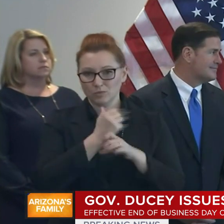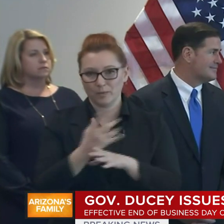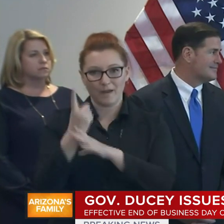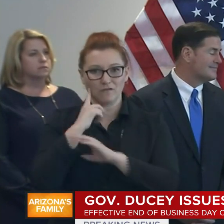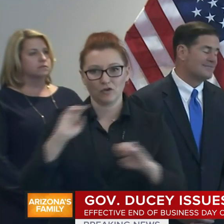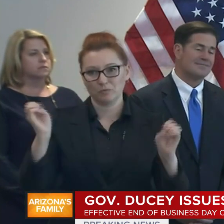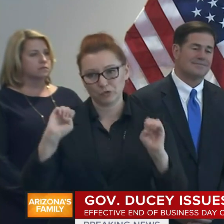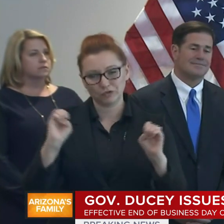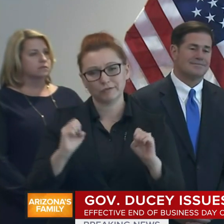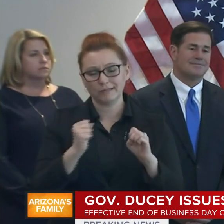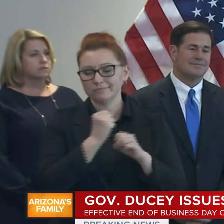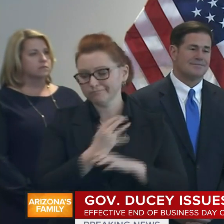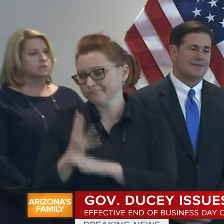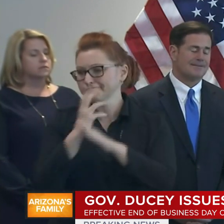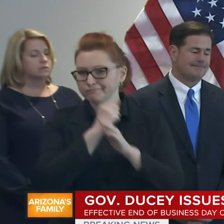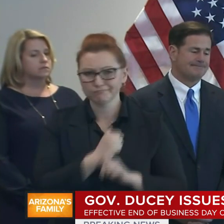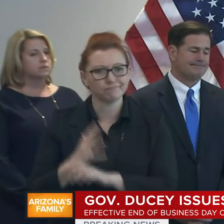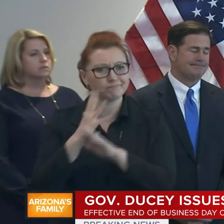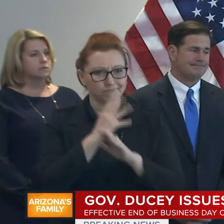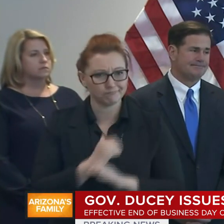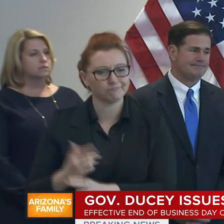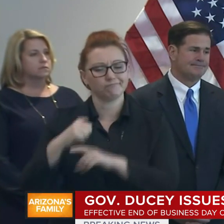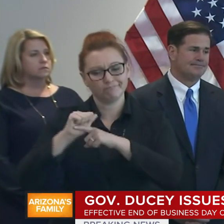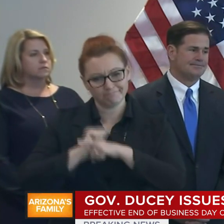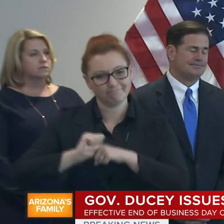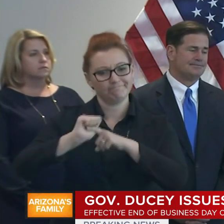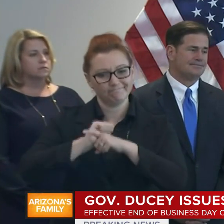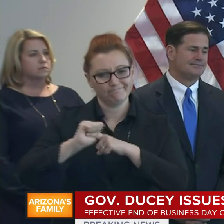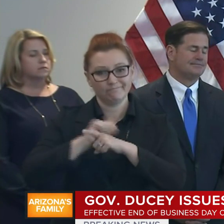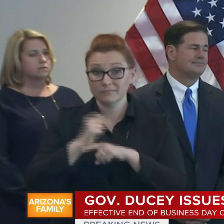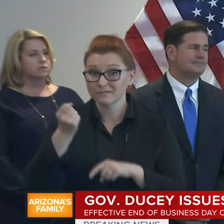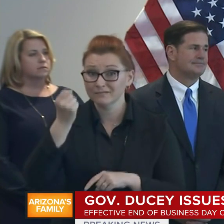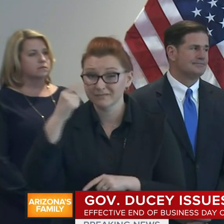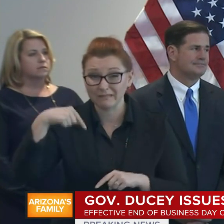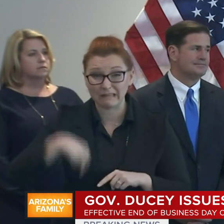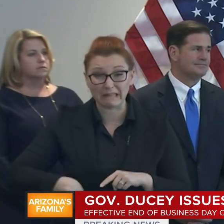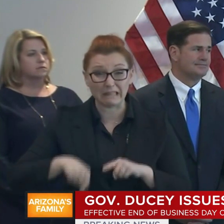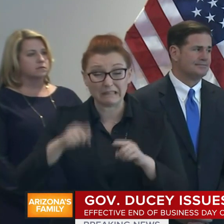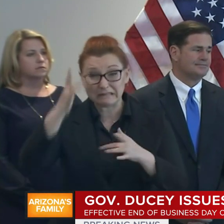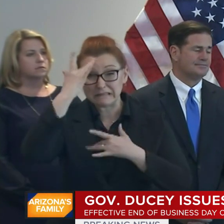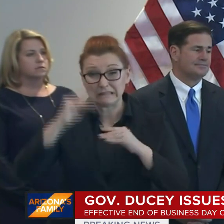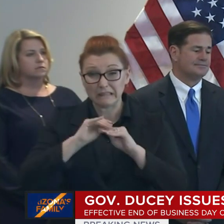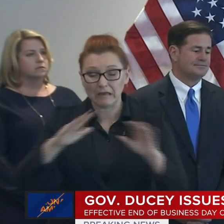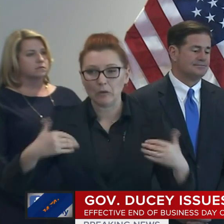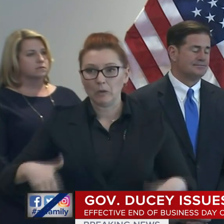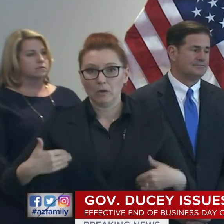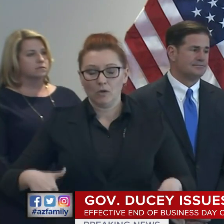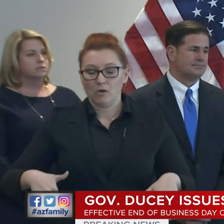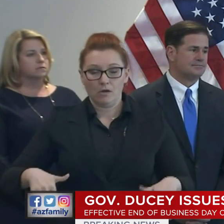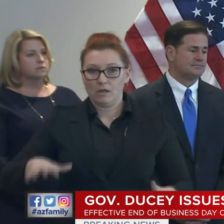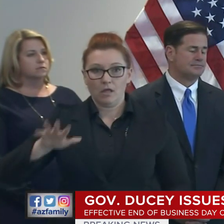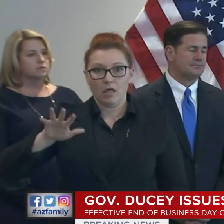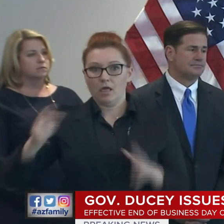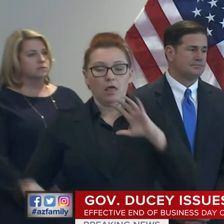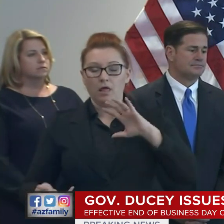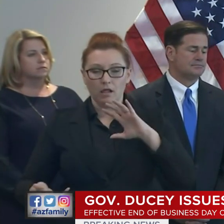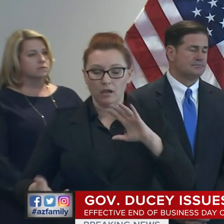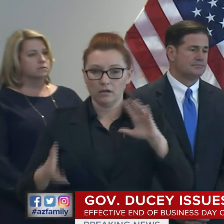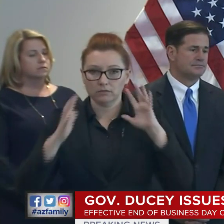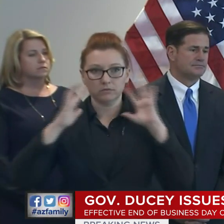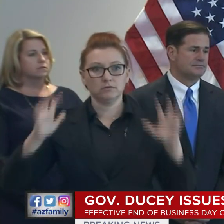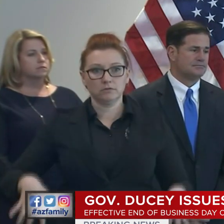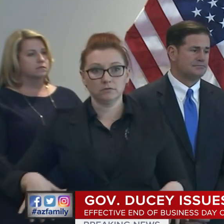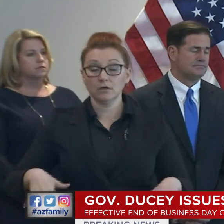but there is nothing routine about COVID-19, and hospitals and the healthcare providers cannot do this